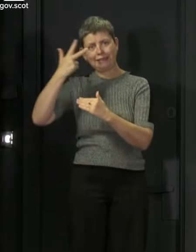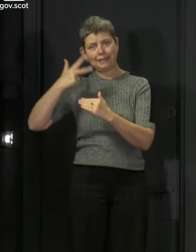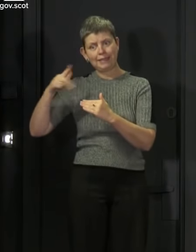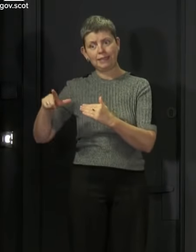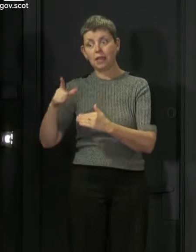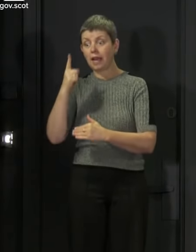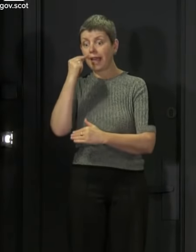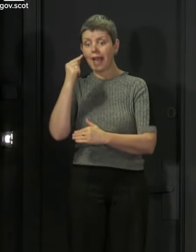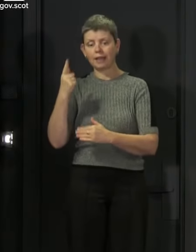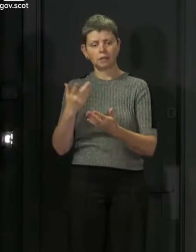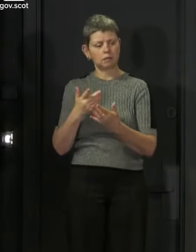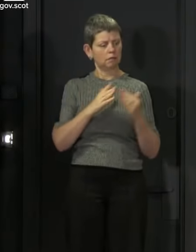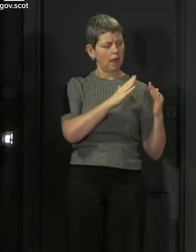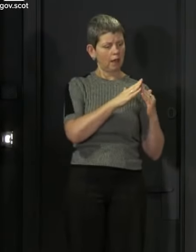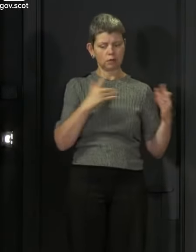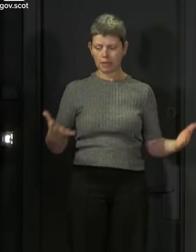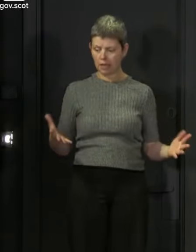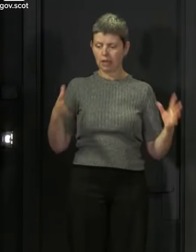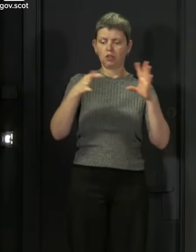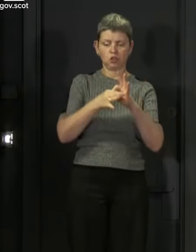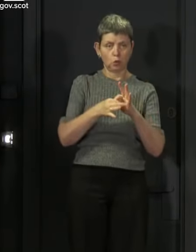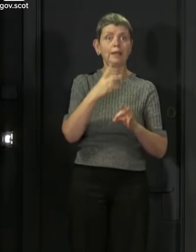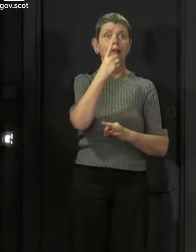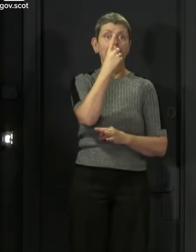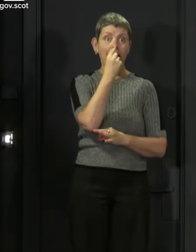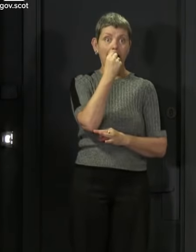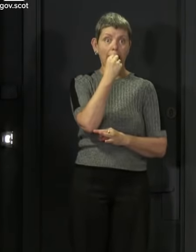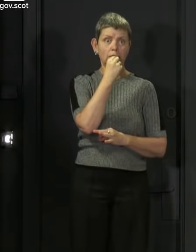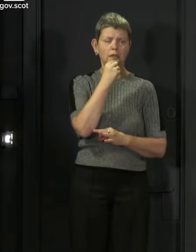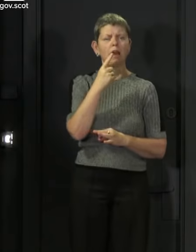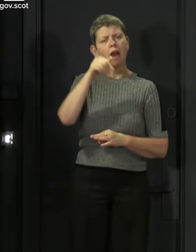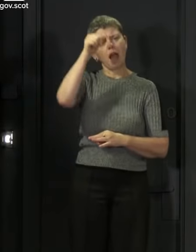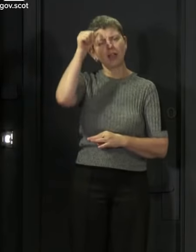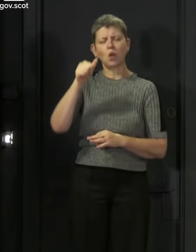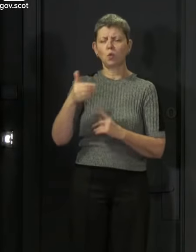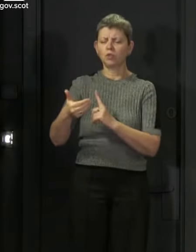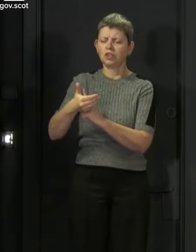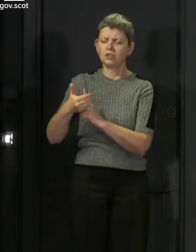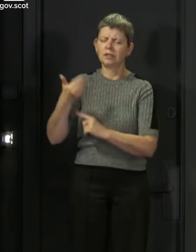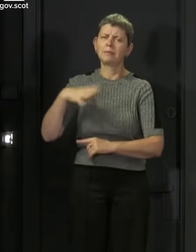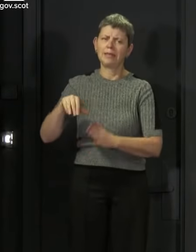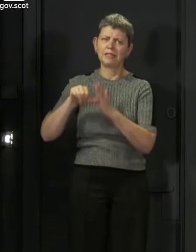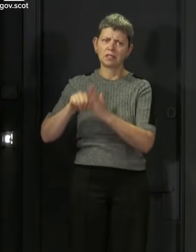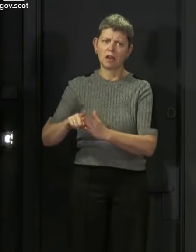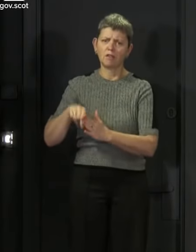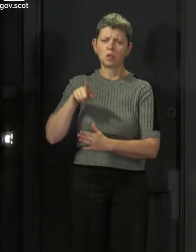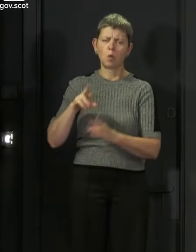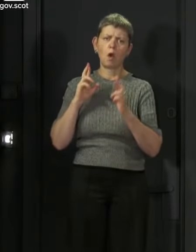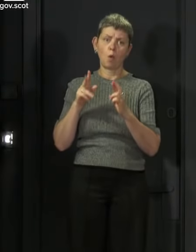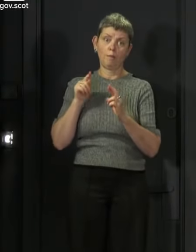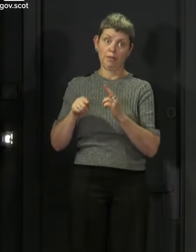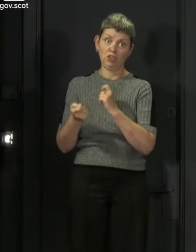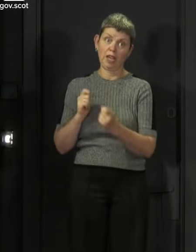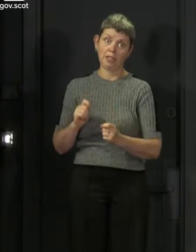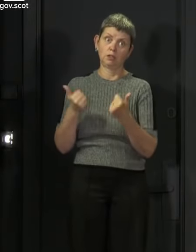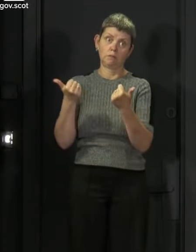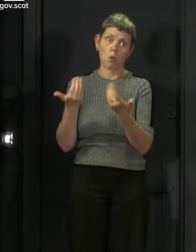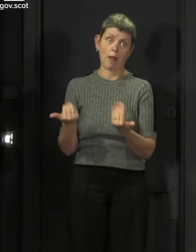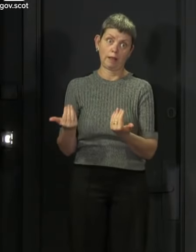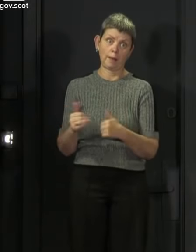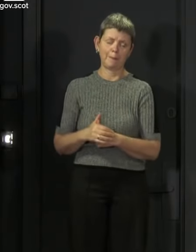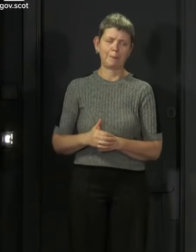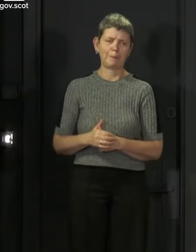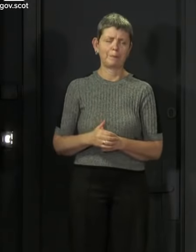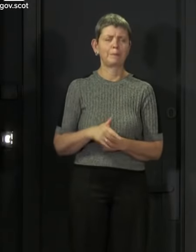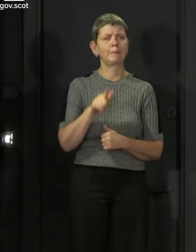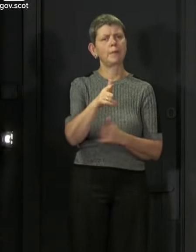for all of you who have been shielding. And I hope these latest changes are helpful and welcome for many of you. The